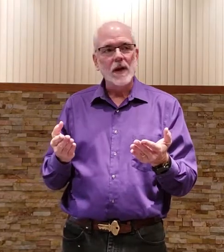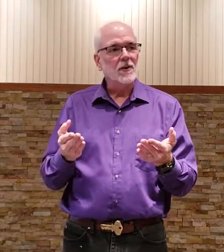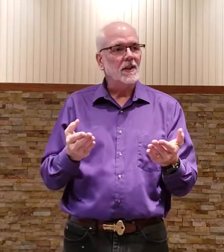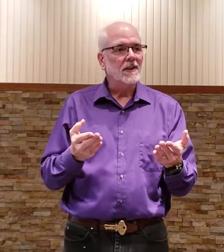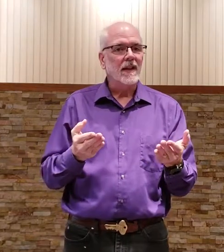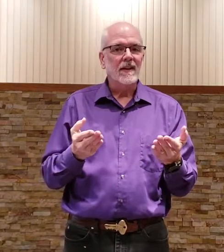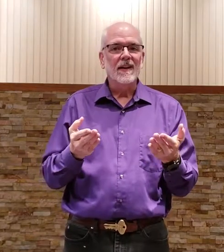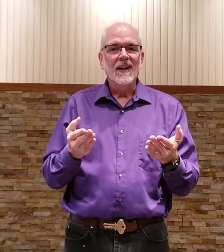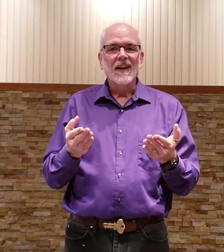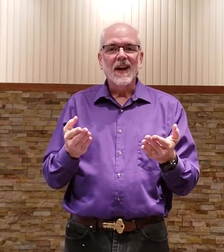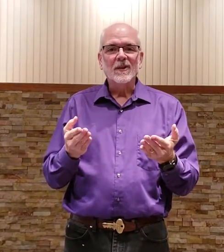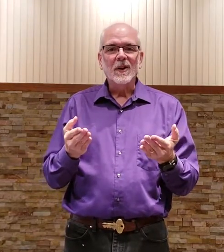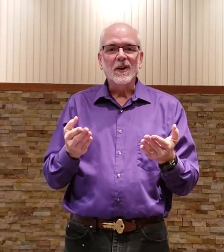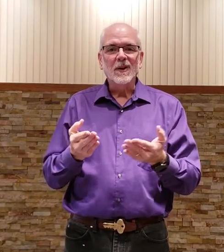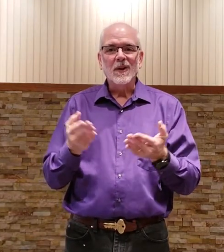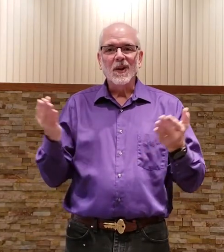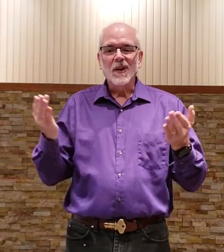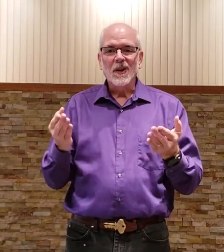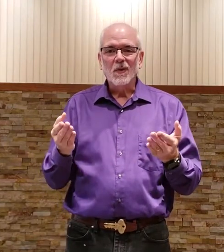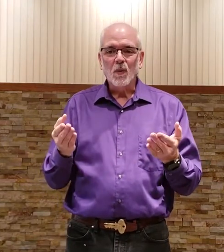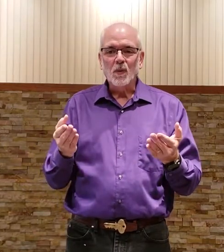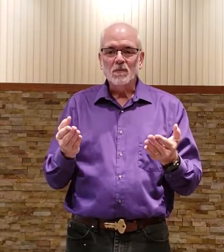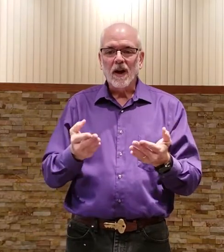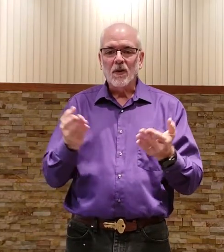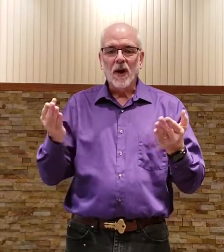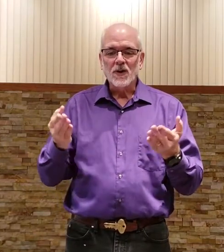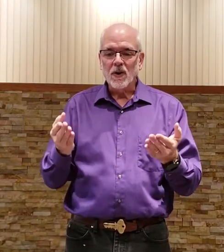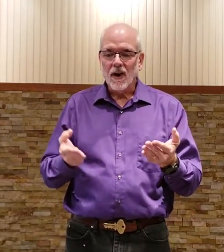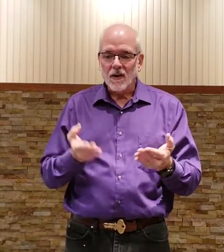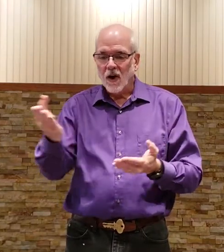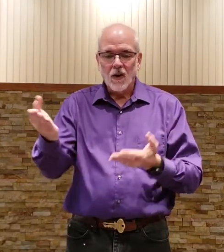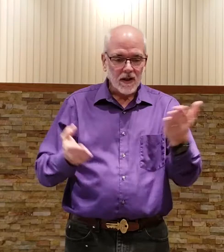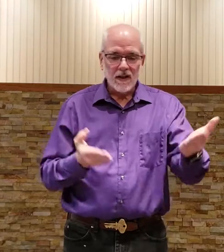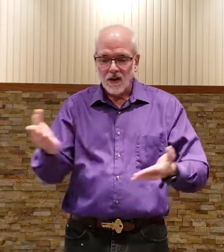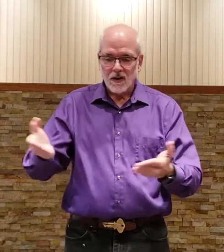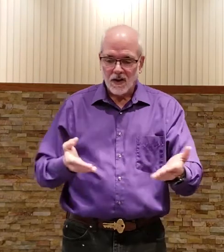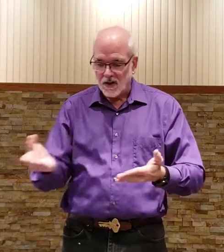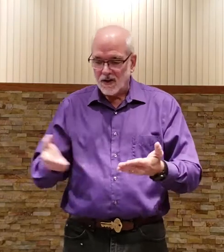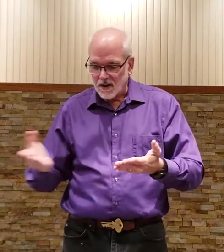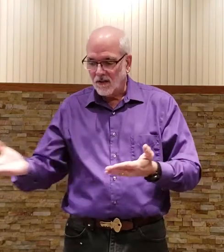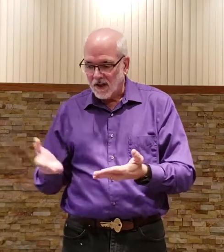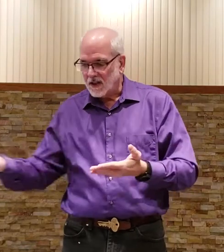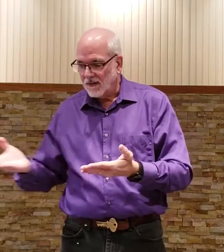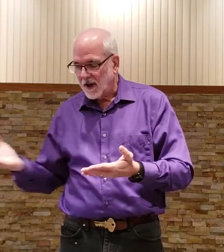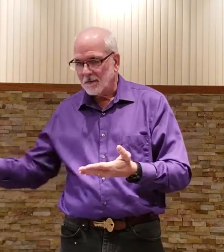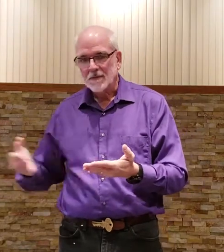waitresses at the at the at a restaurant they're always you know they're serving stuff up